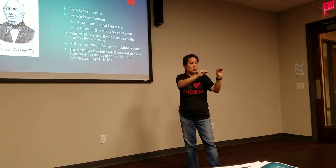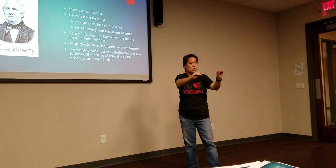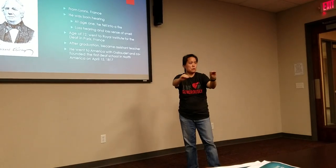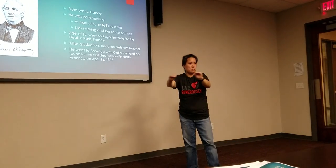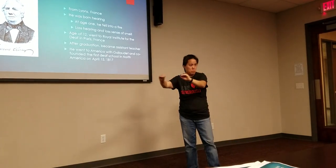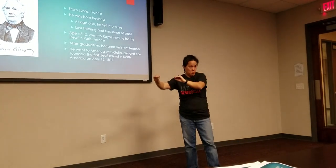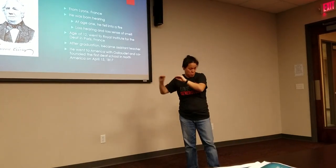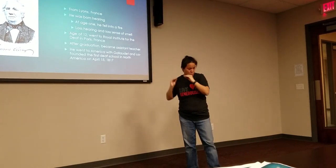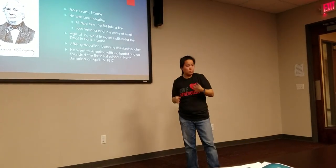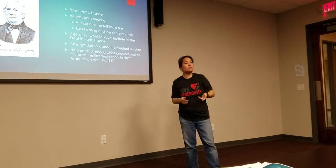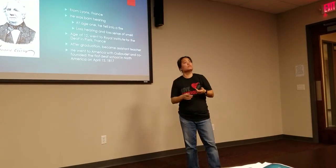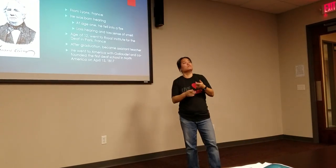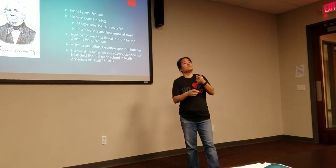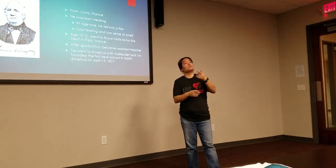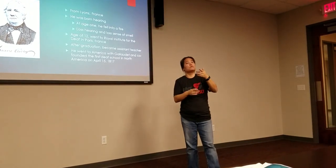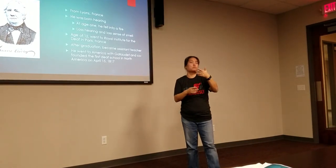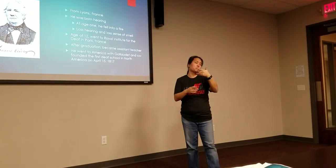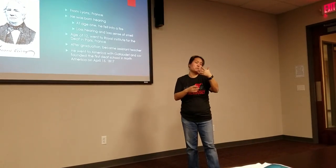assistant teacher. So he worked with the children there.